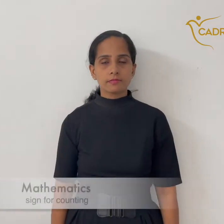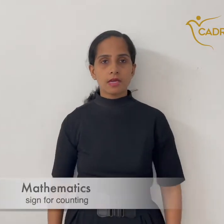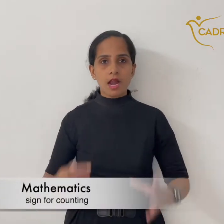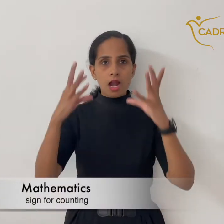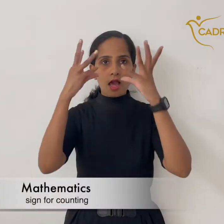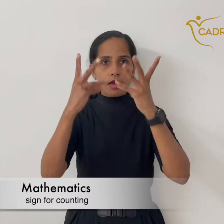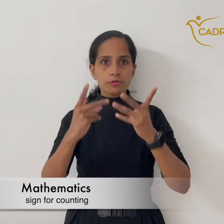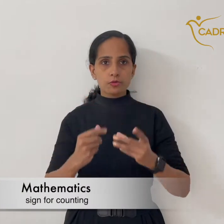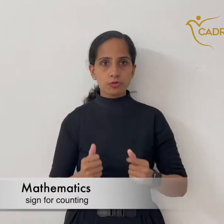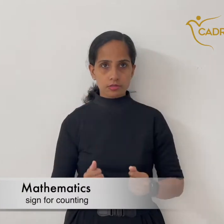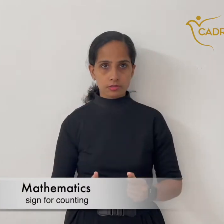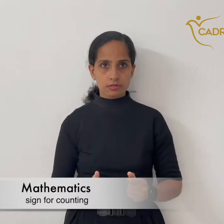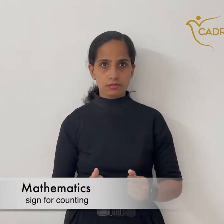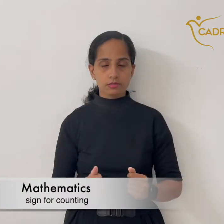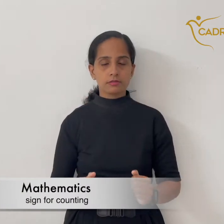Mathematics Mathematics Signed for counting